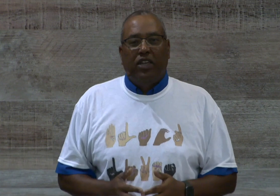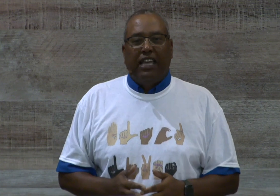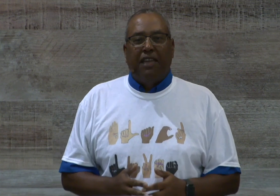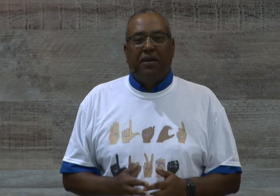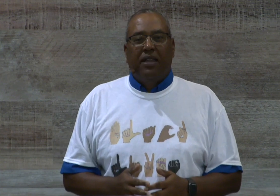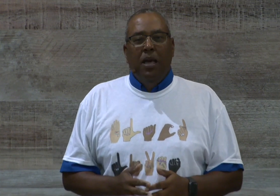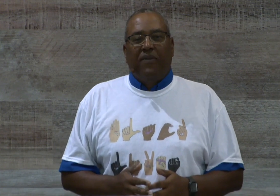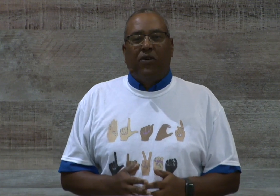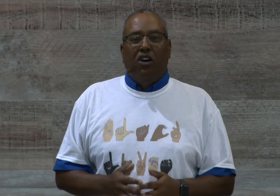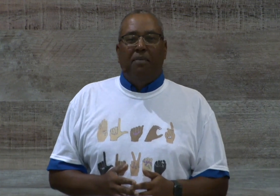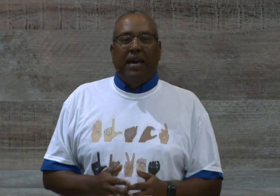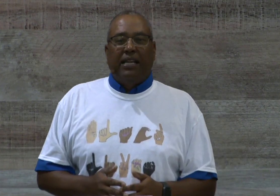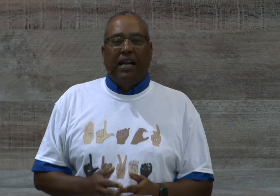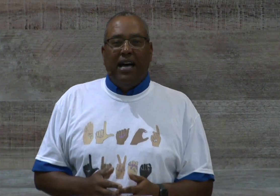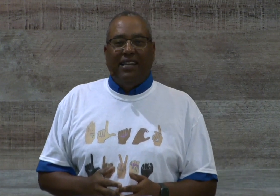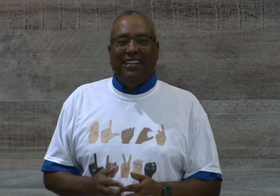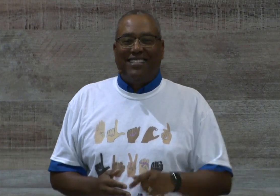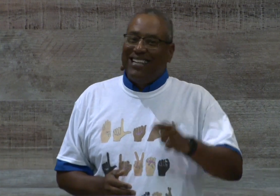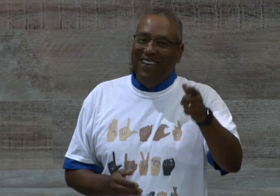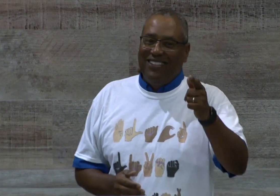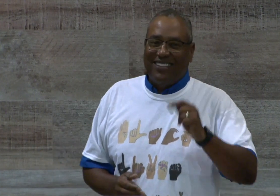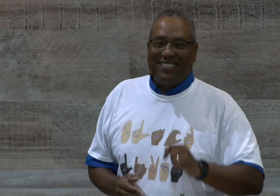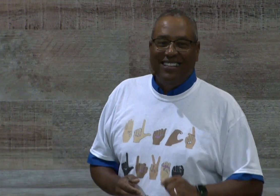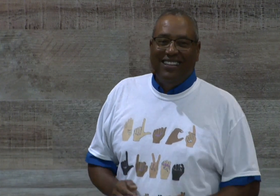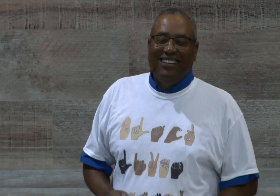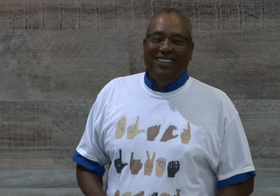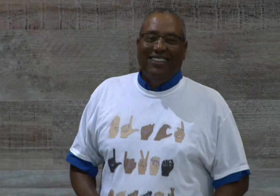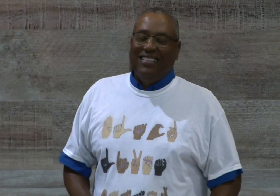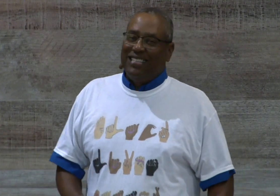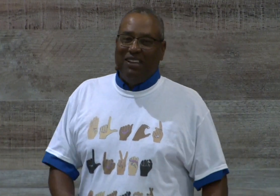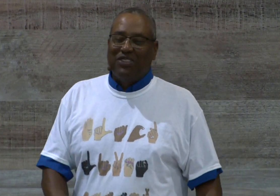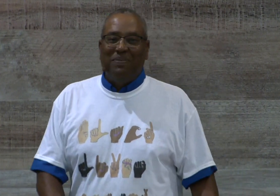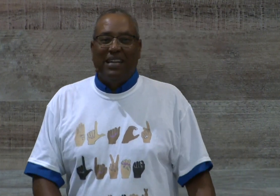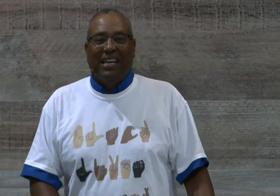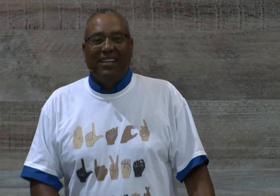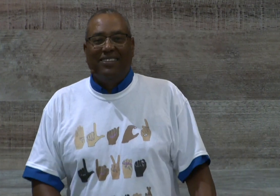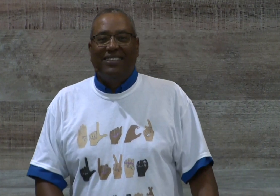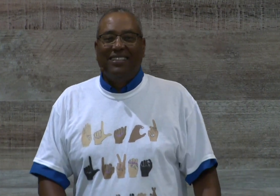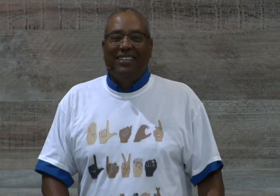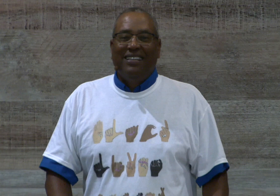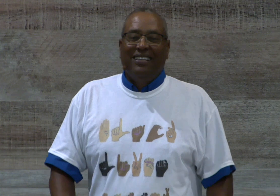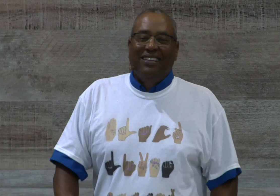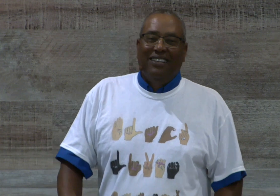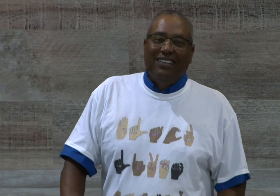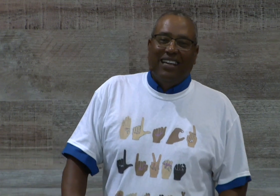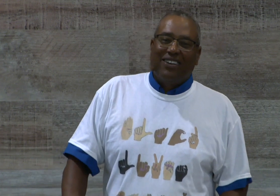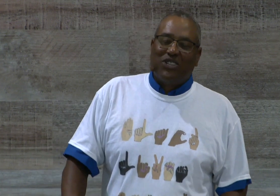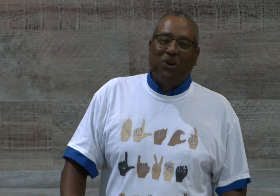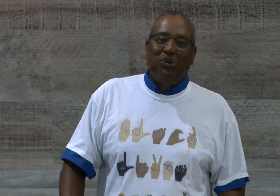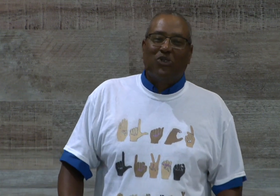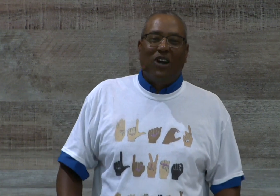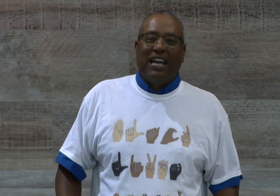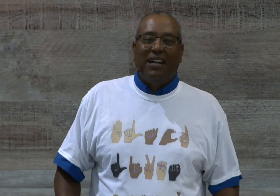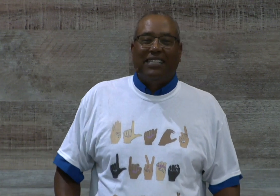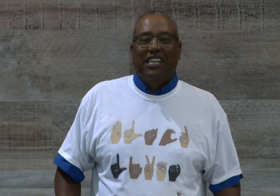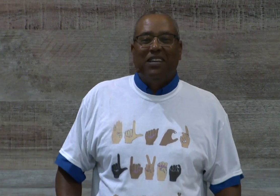Amen? Before almighty God and he saved us. He saved us from the pit of hell and our souls cry out to him.